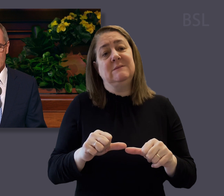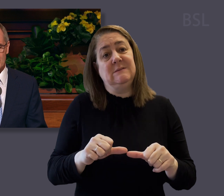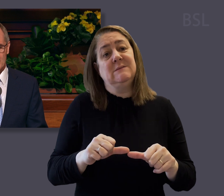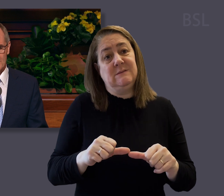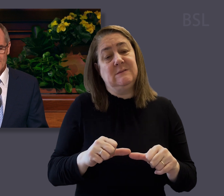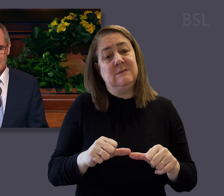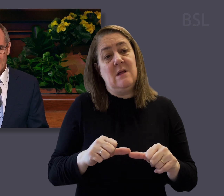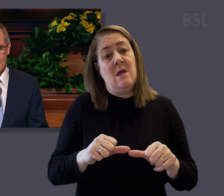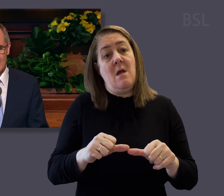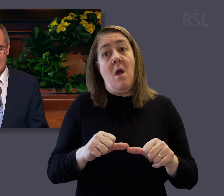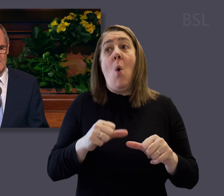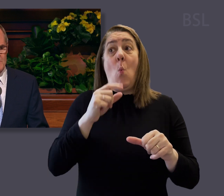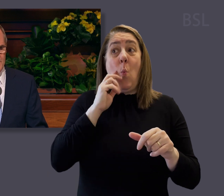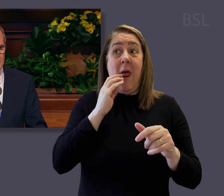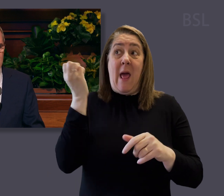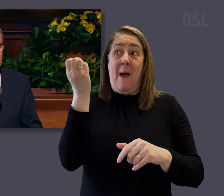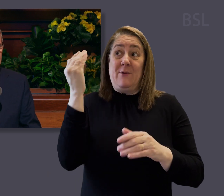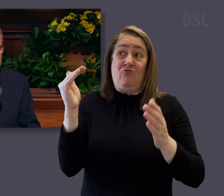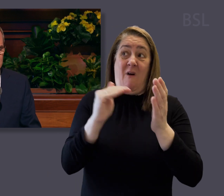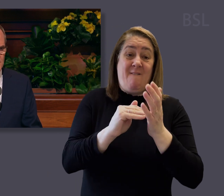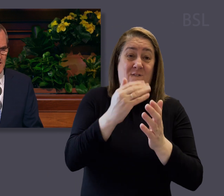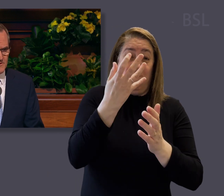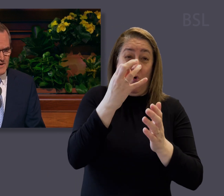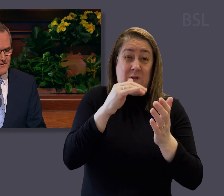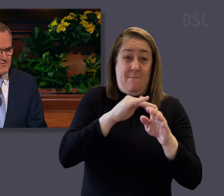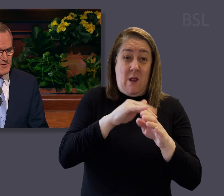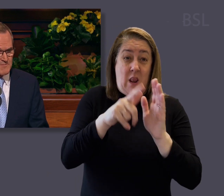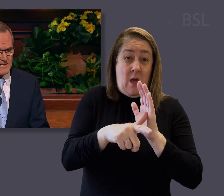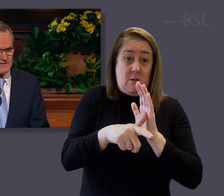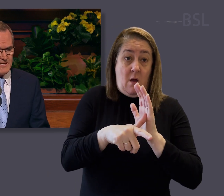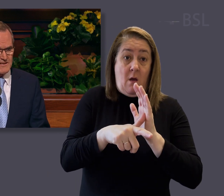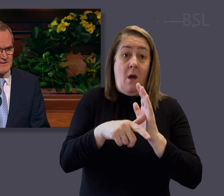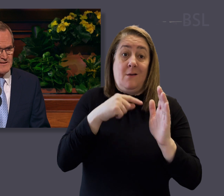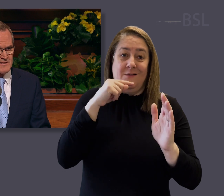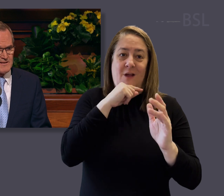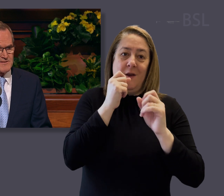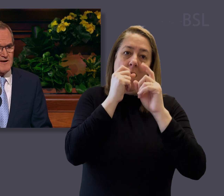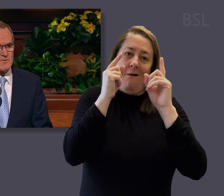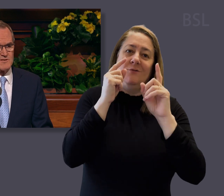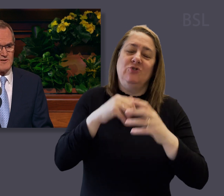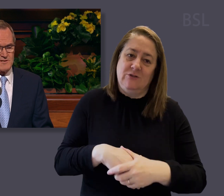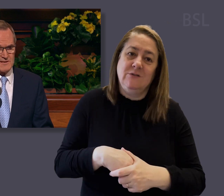blessing. By the time the ambulance arrived about 40 minutes later, Jarum was conscious.